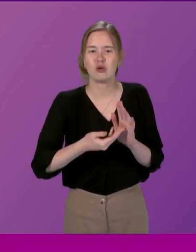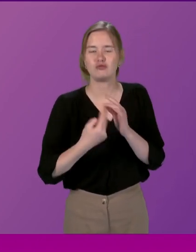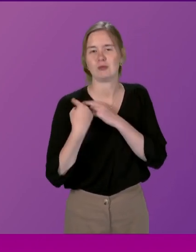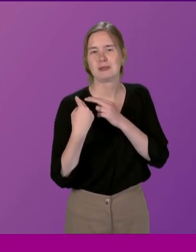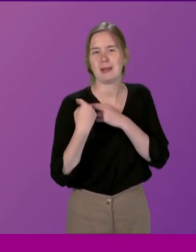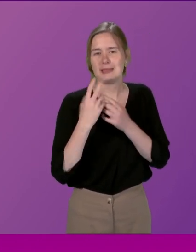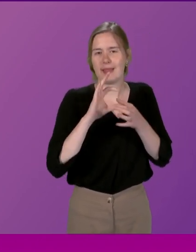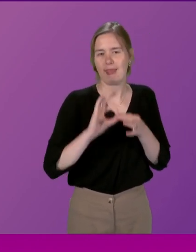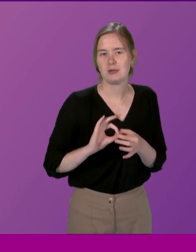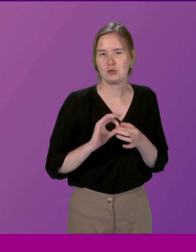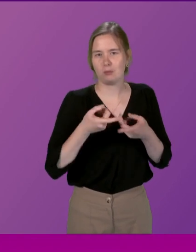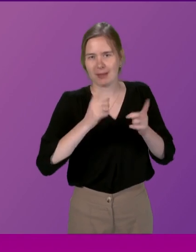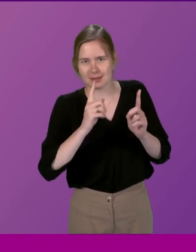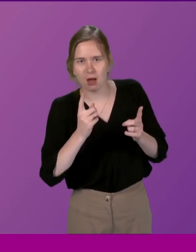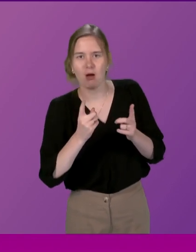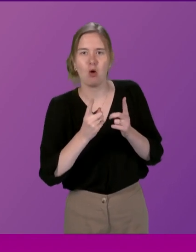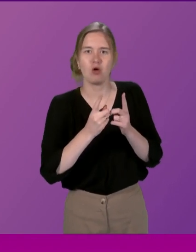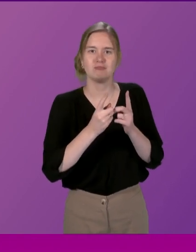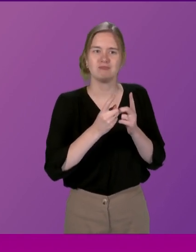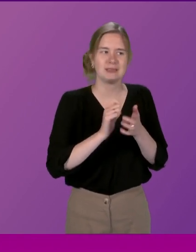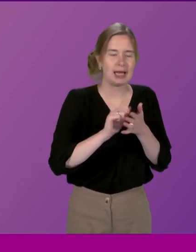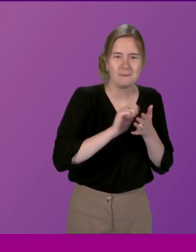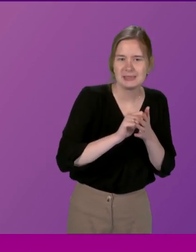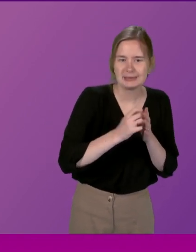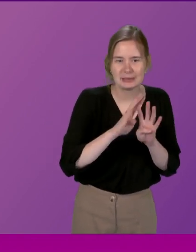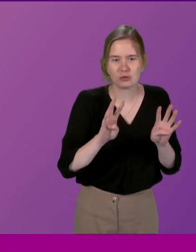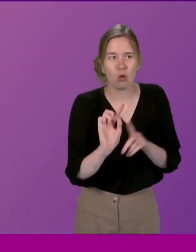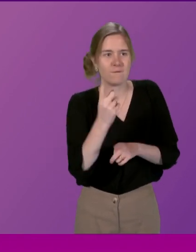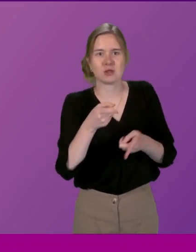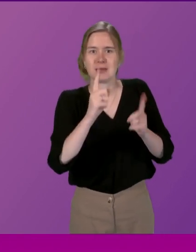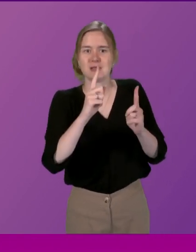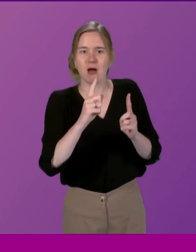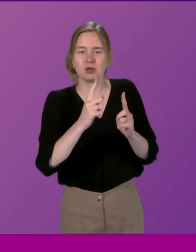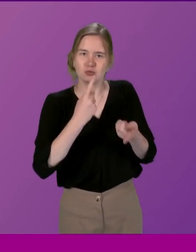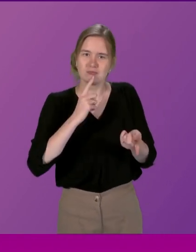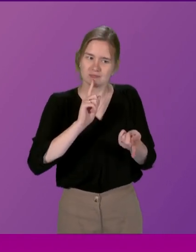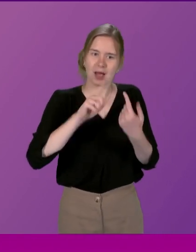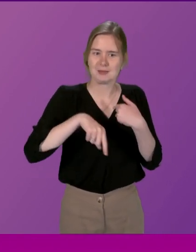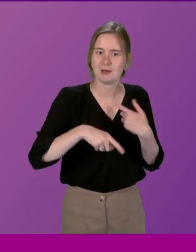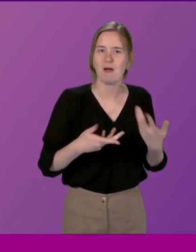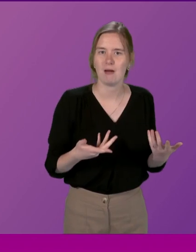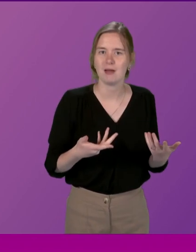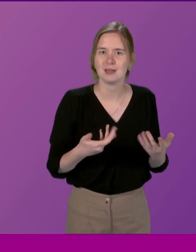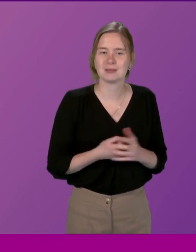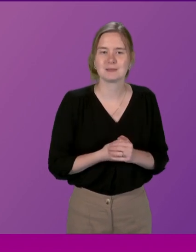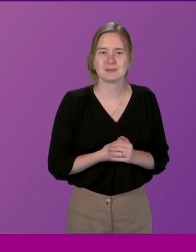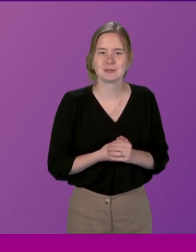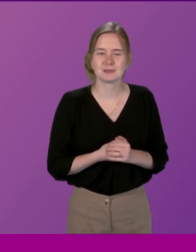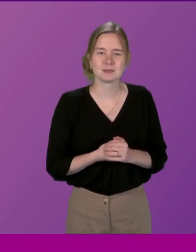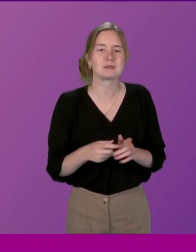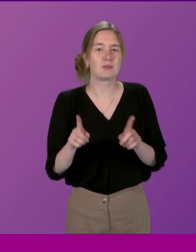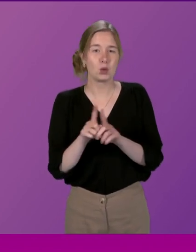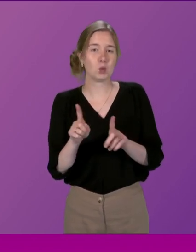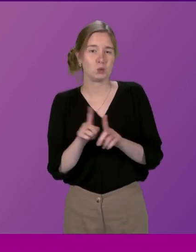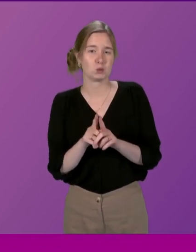responsibilities as Minister or indeed Cabinet Secretary or indeed First Minister to address the answers that they're given. but